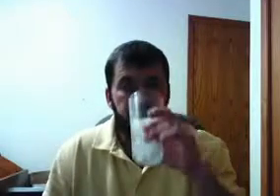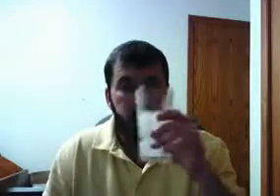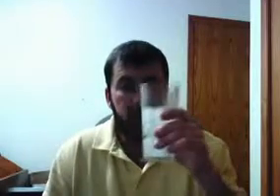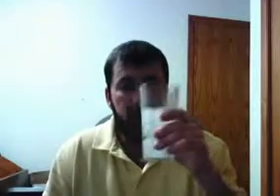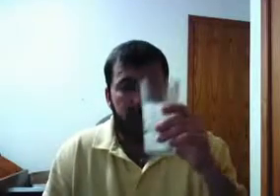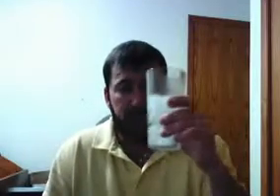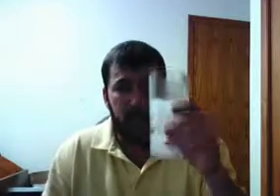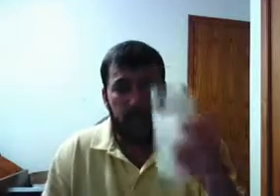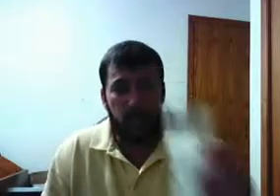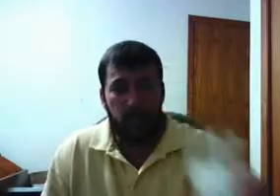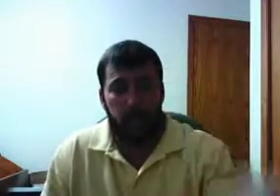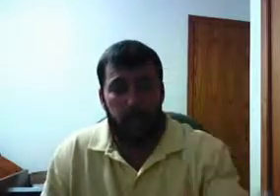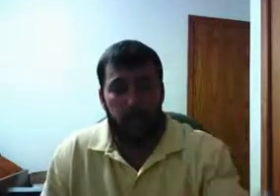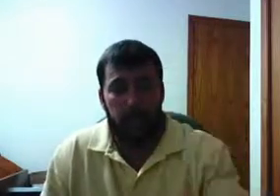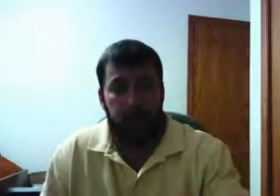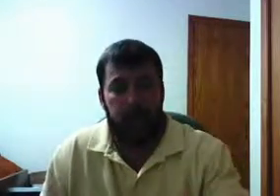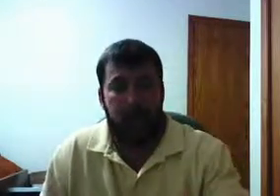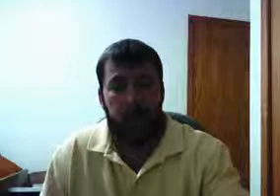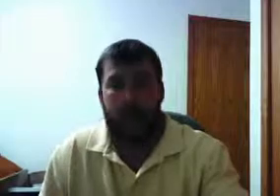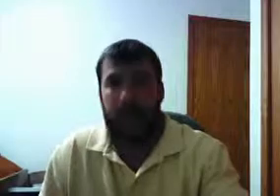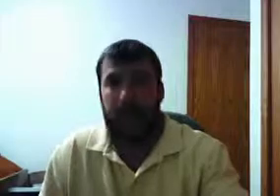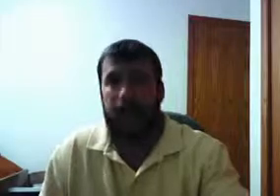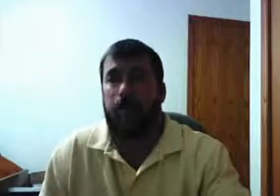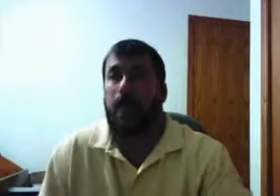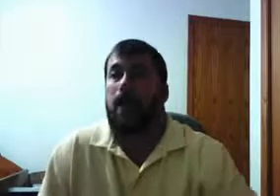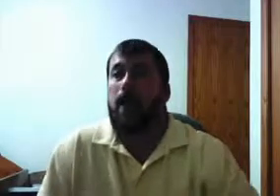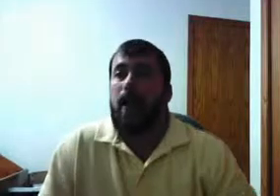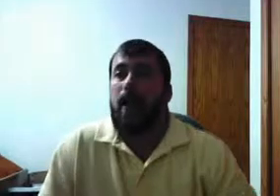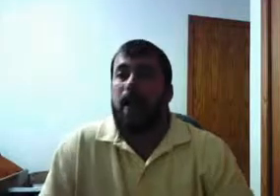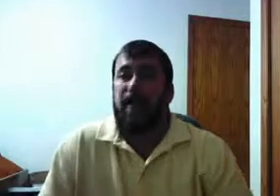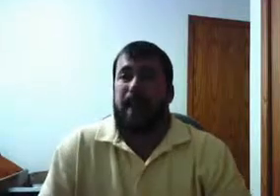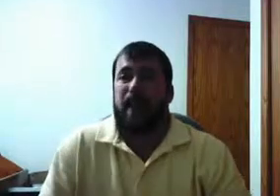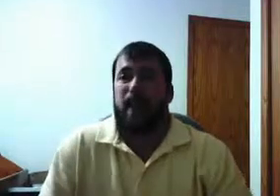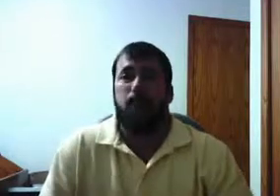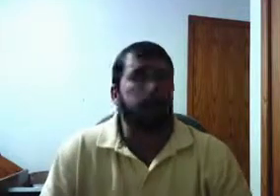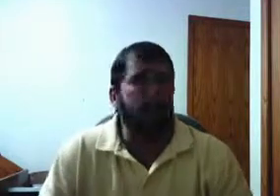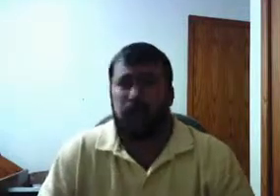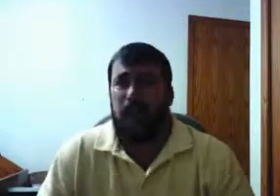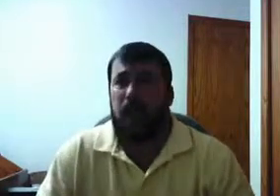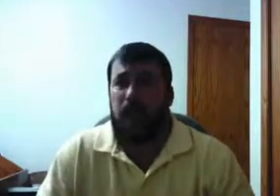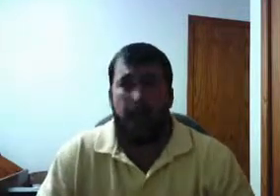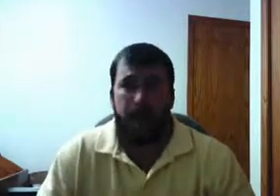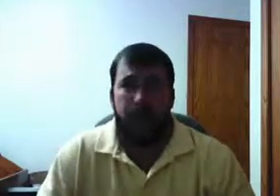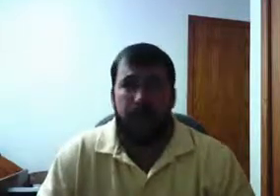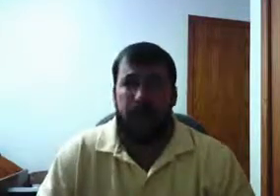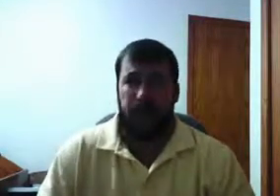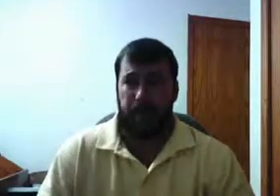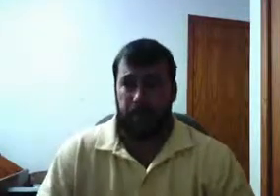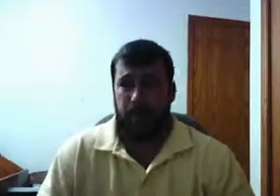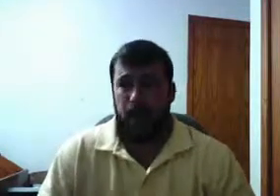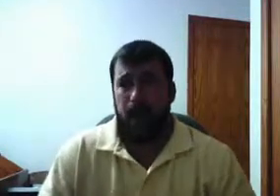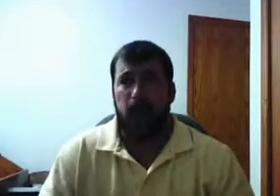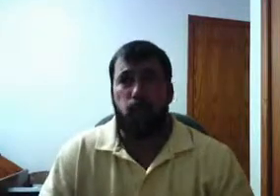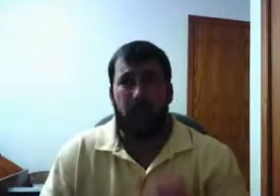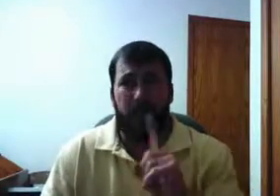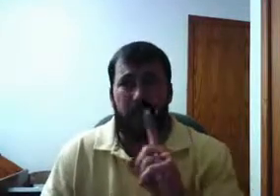He like I said, we don't want that horse to get dry. We're riding in that. He said, I'm a must unhappy man. I've unwittingly